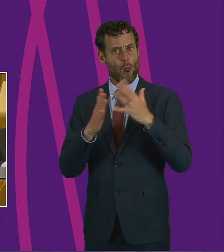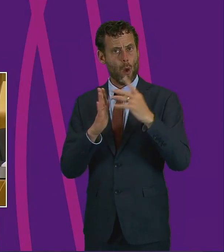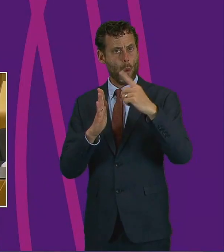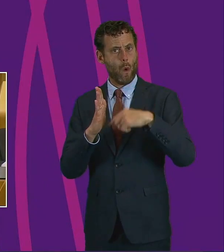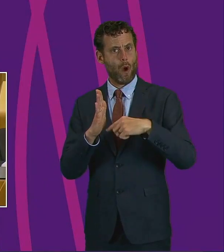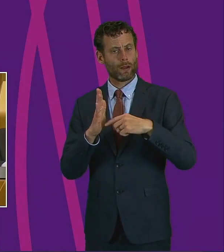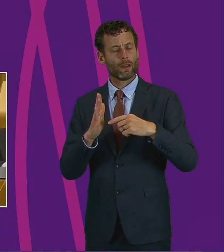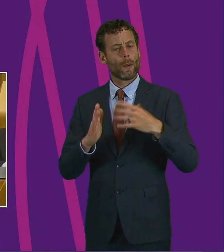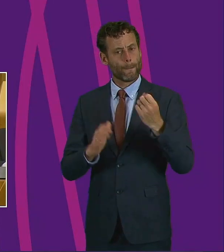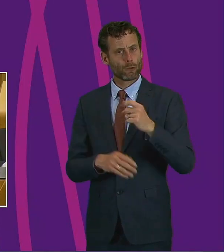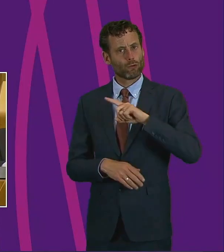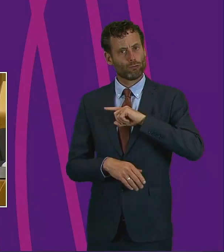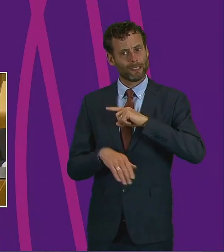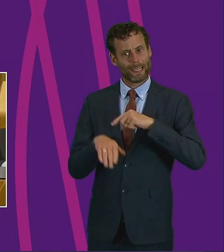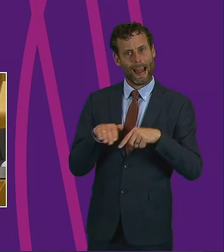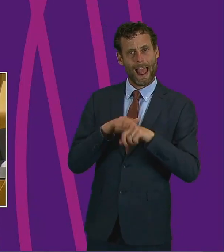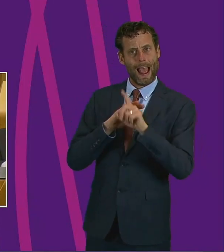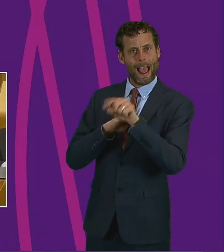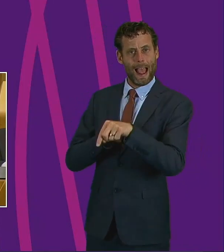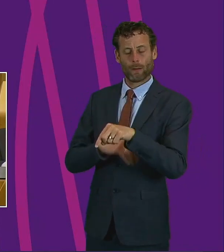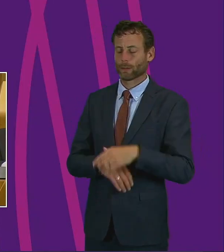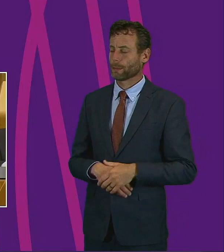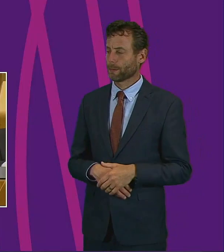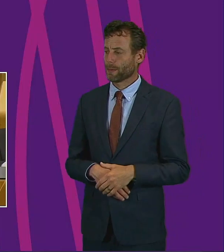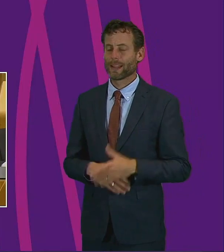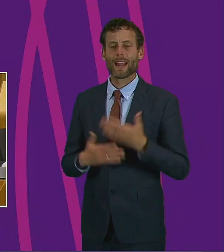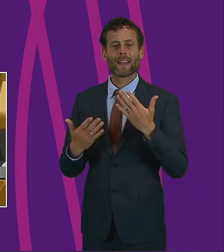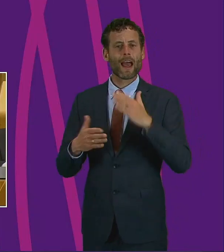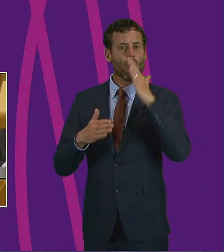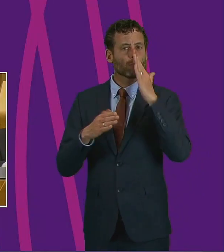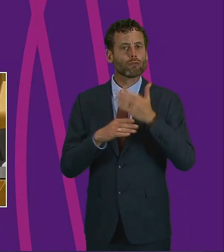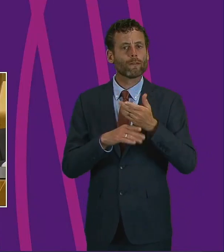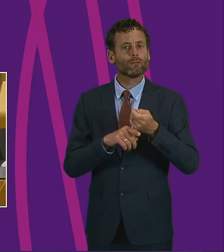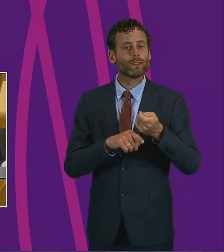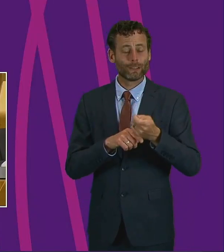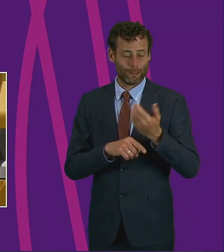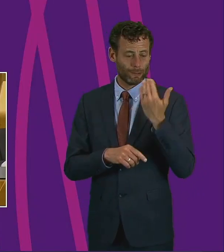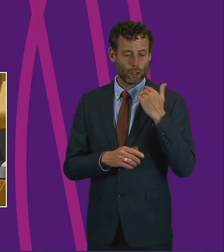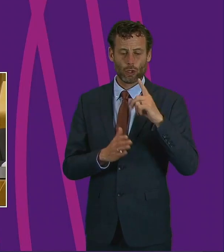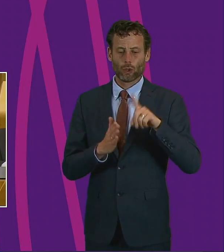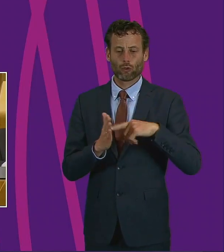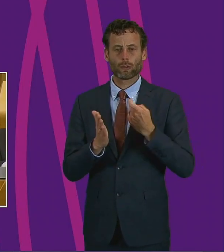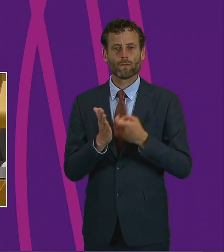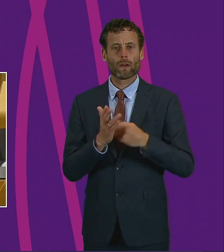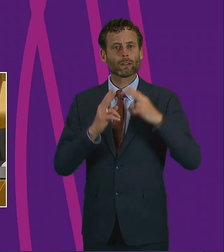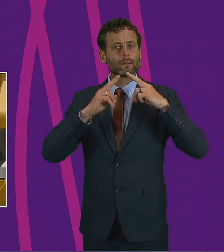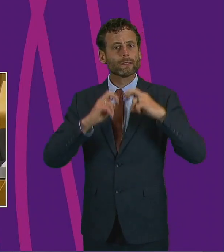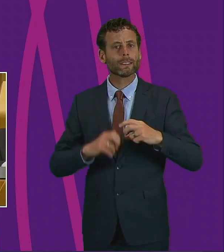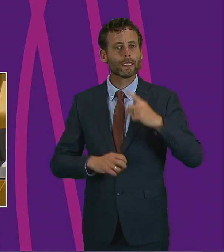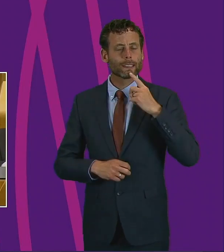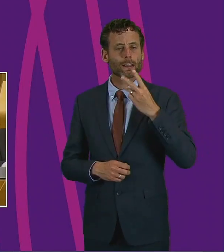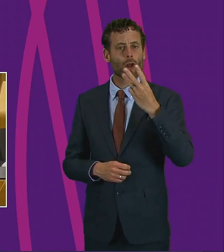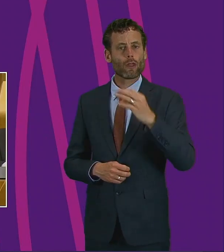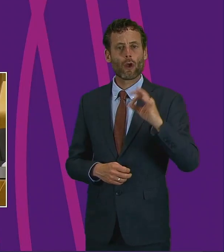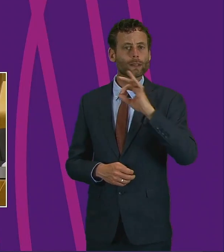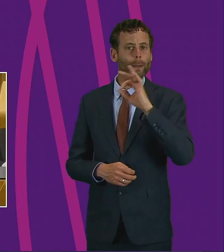private tenants face growing insecurity. A recent study by the Joseph Rowntree Foundation last week showed that 30% of furloughed private renters are worried